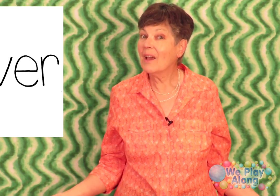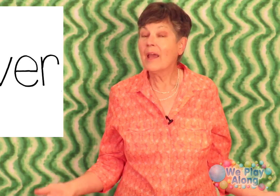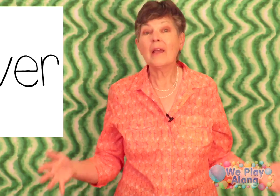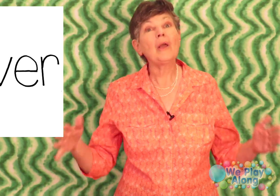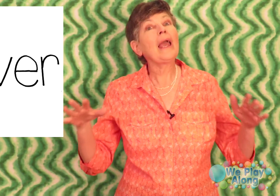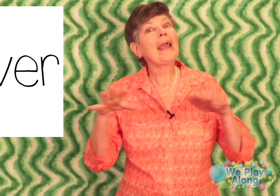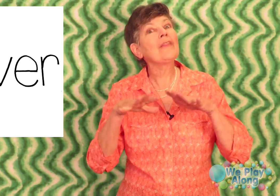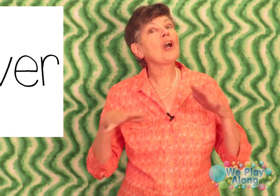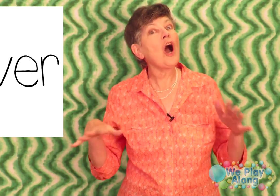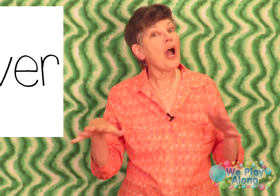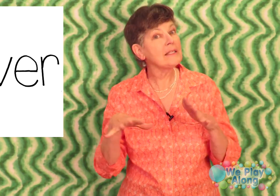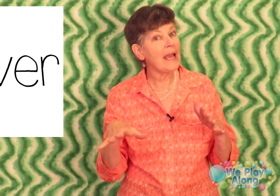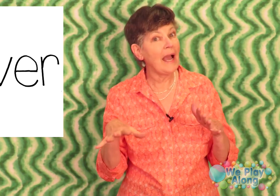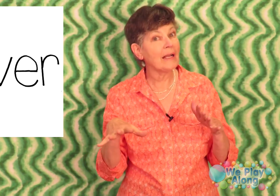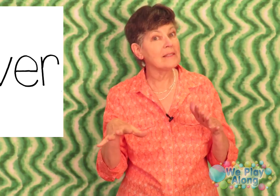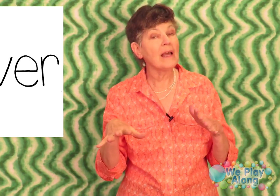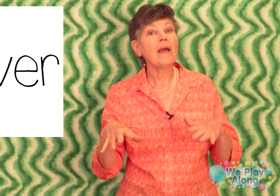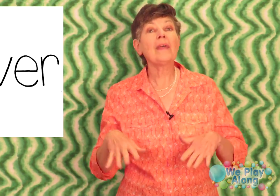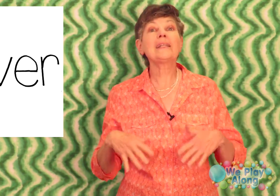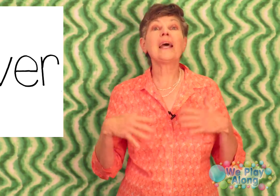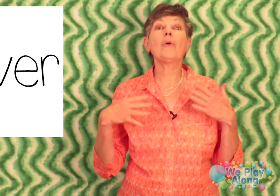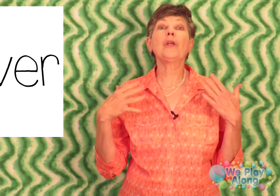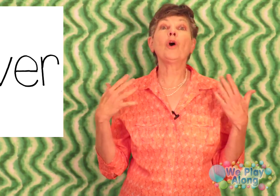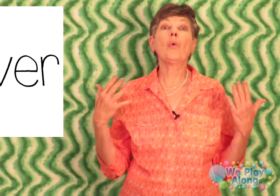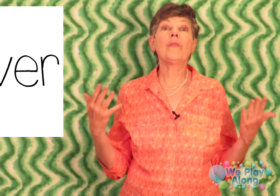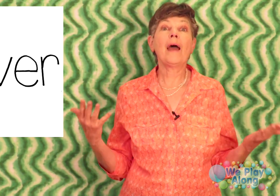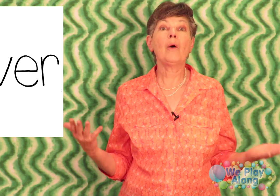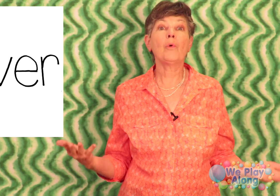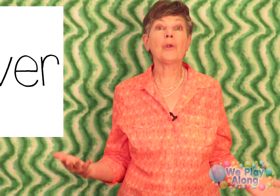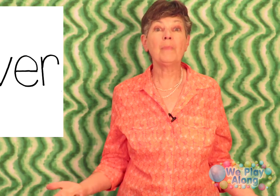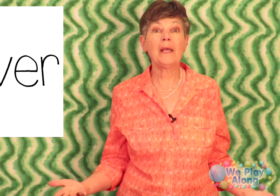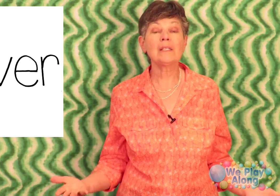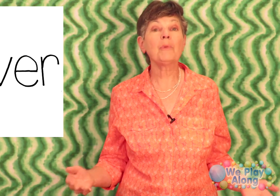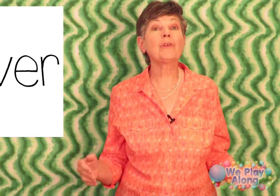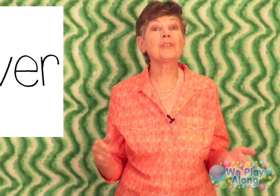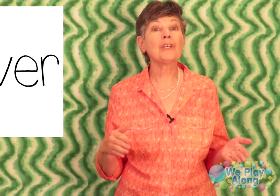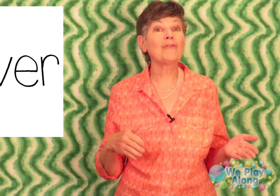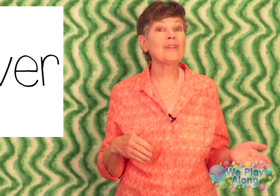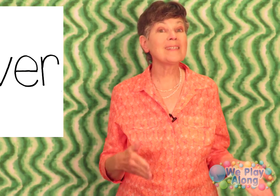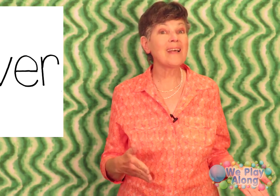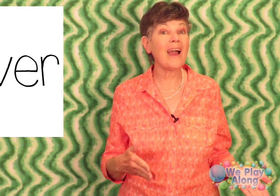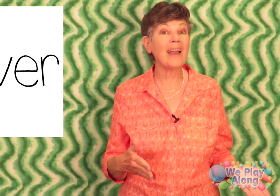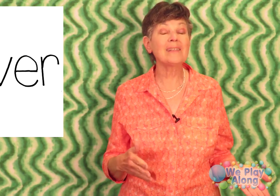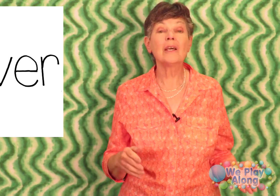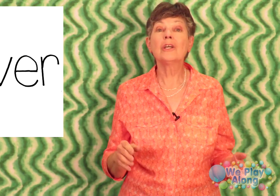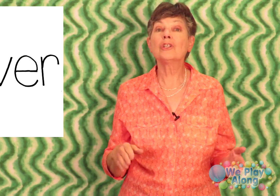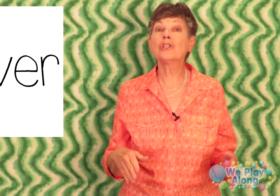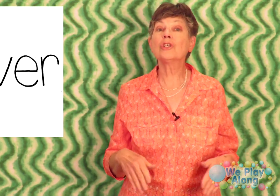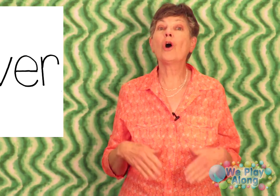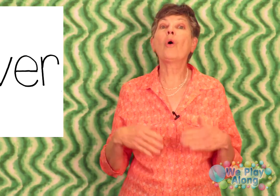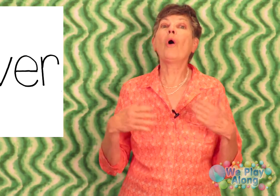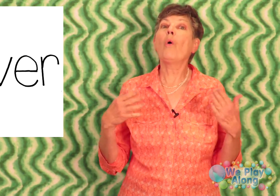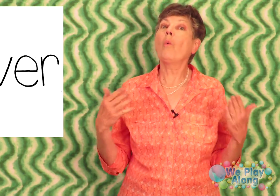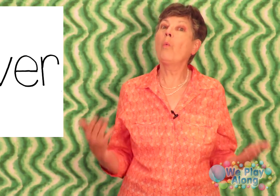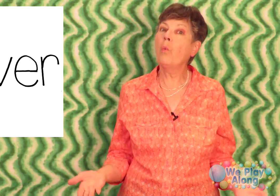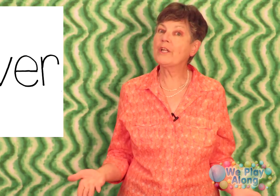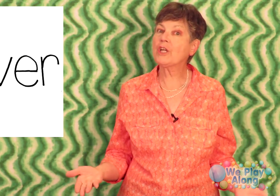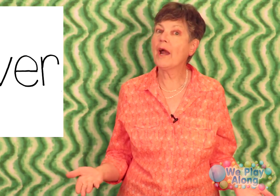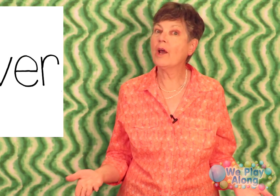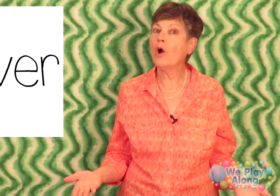in the context that's how we know what that word means but there's different signs to show which kind of